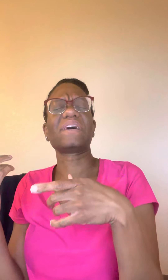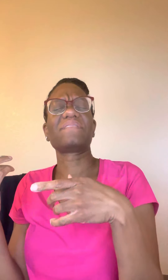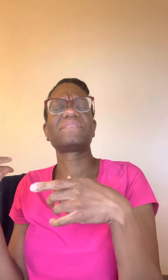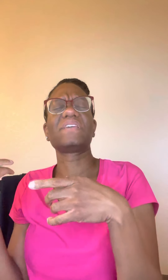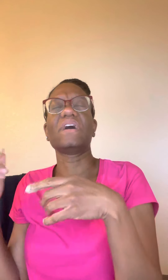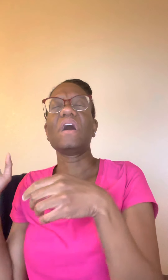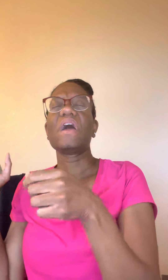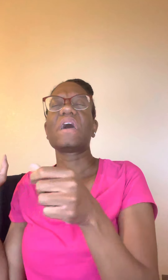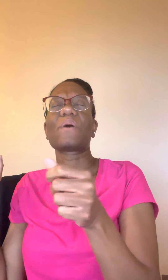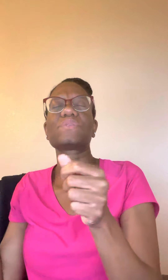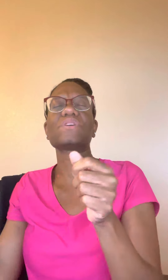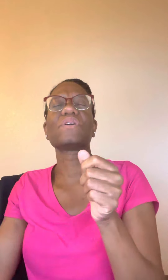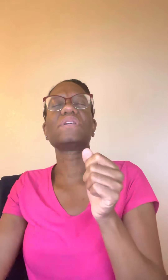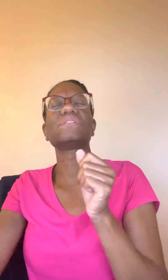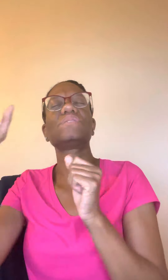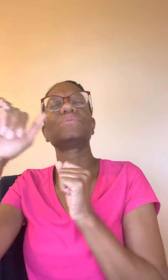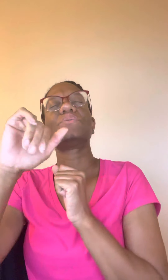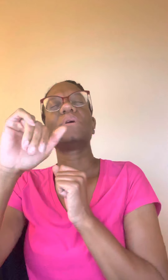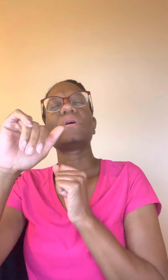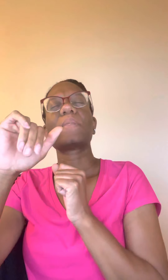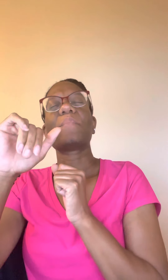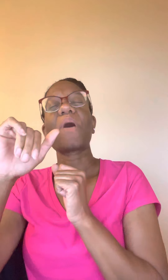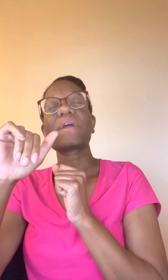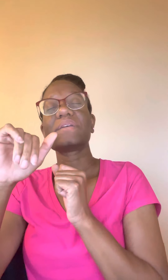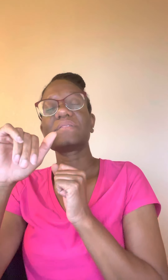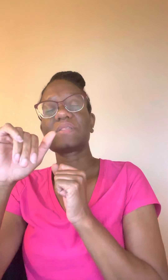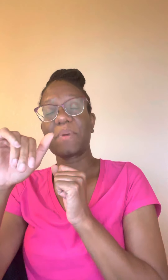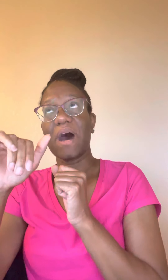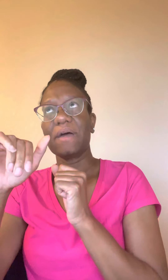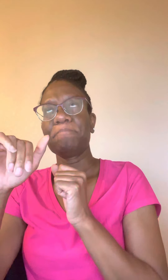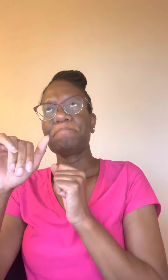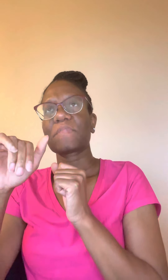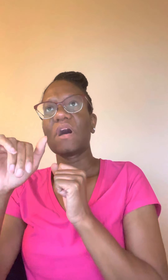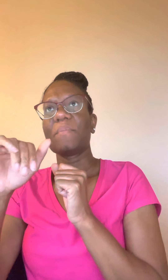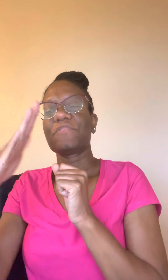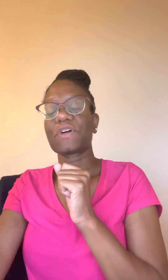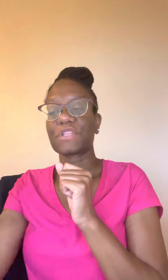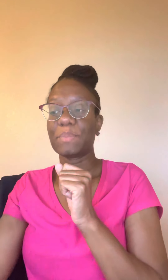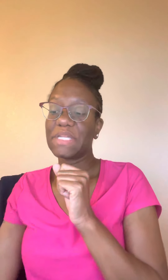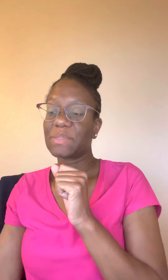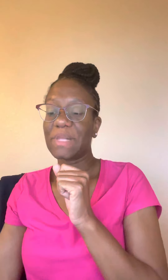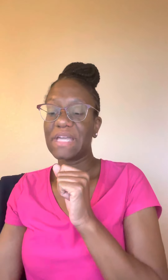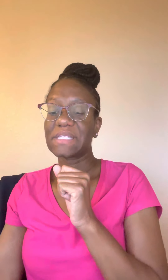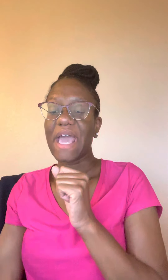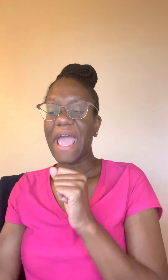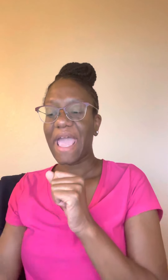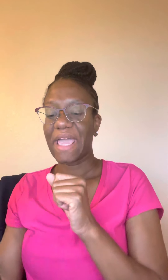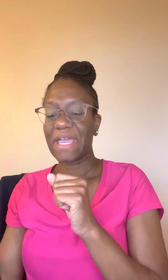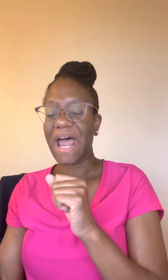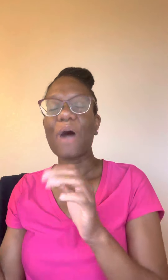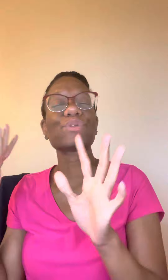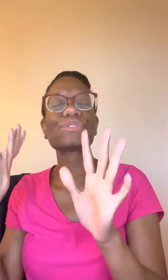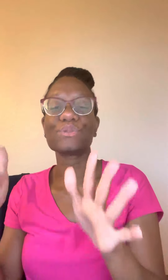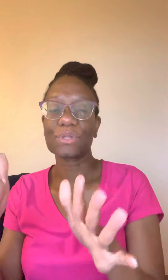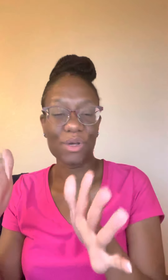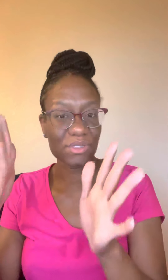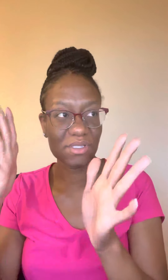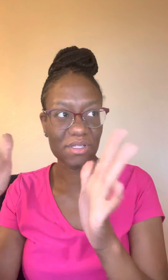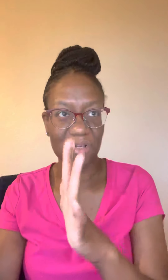left? Yeah. And I was turning into the parking spot in front of the pizza place. And I was too close to the